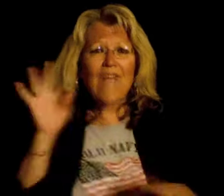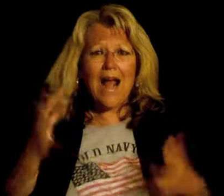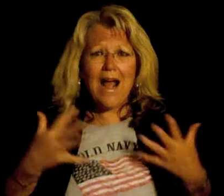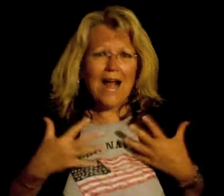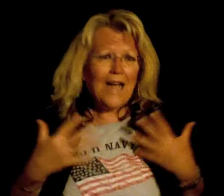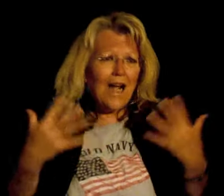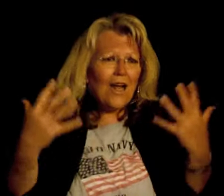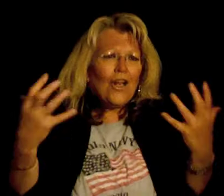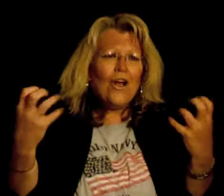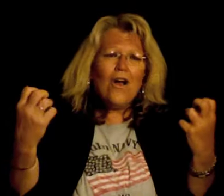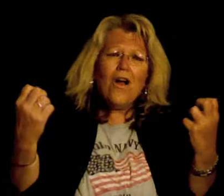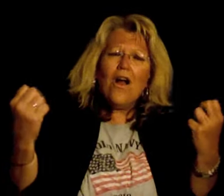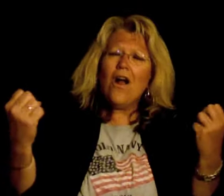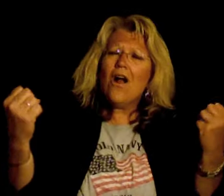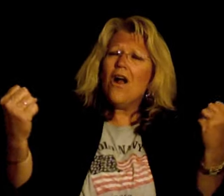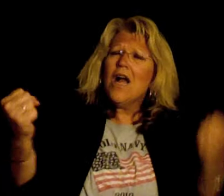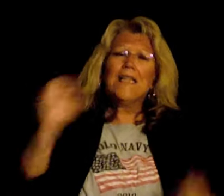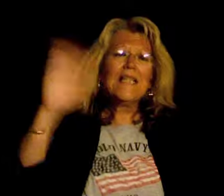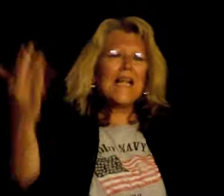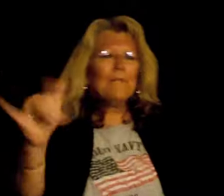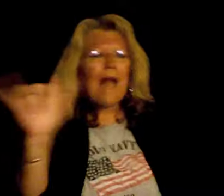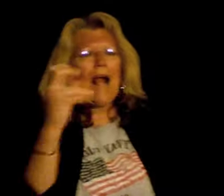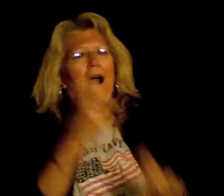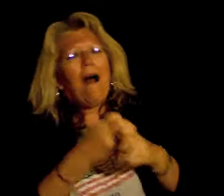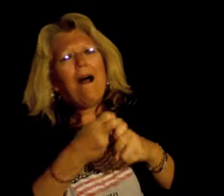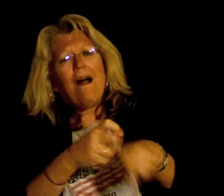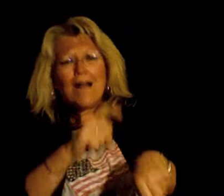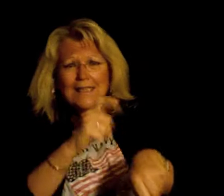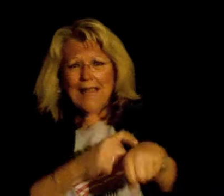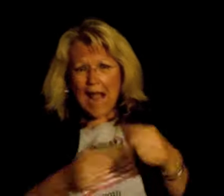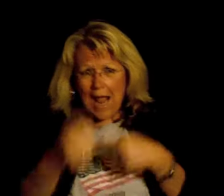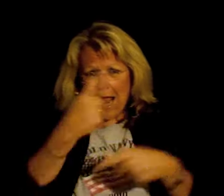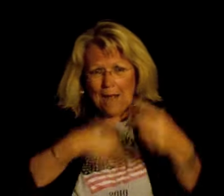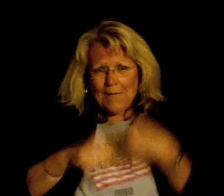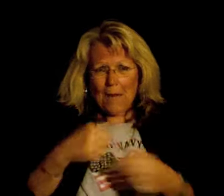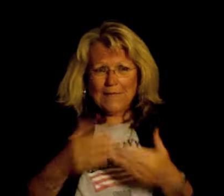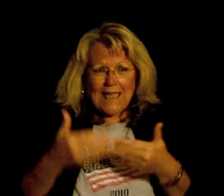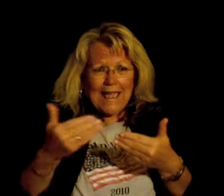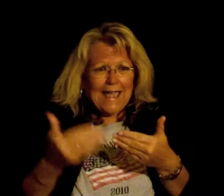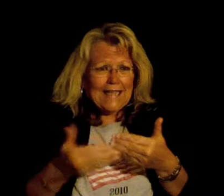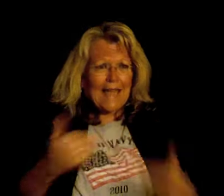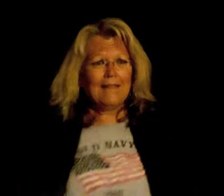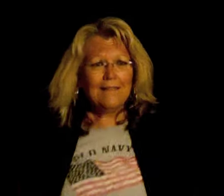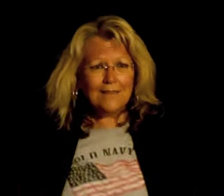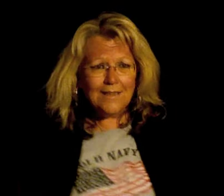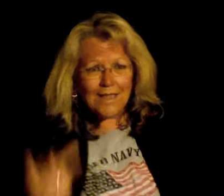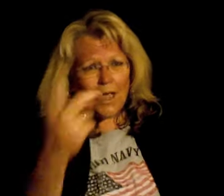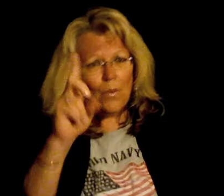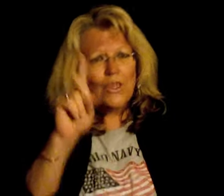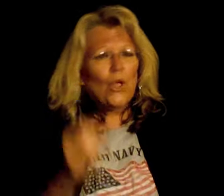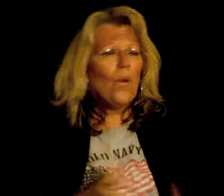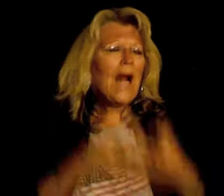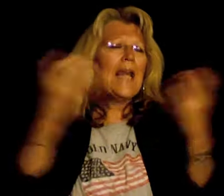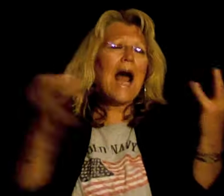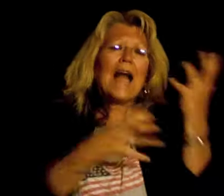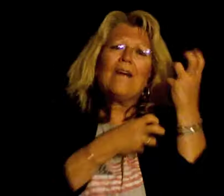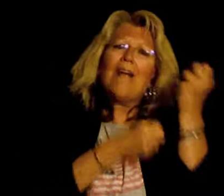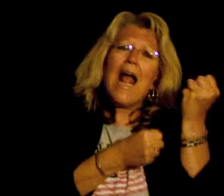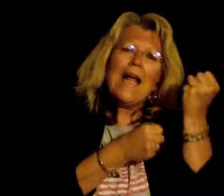find a goal Seems like hard times come easy We do a lot of hanging